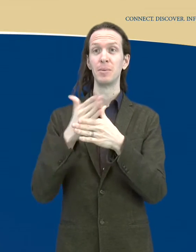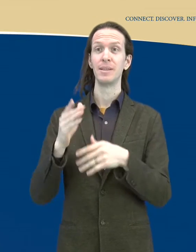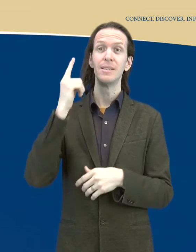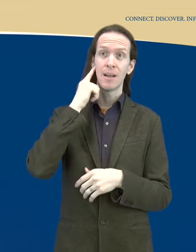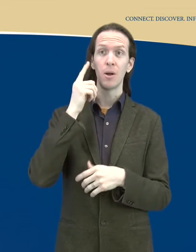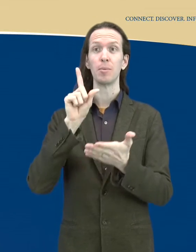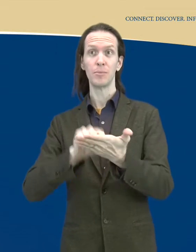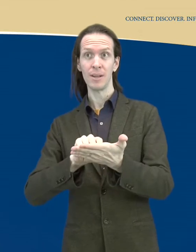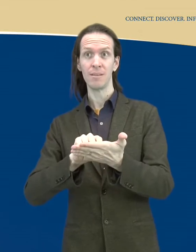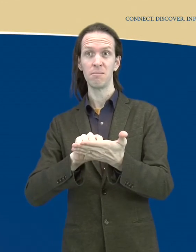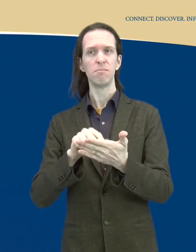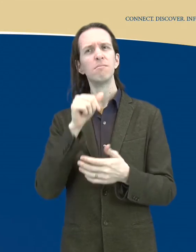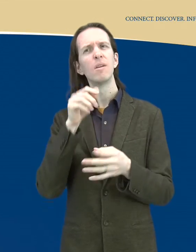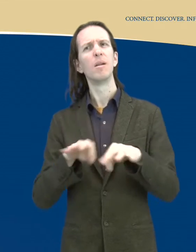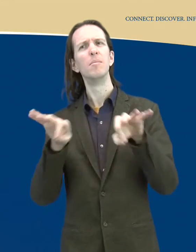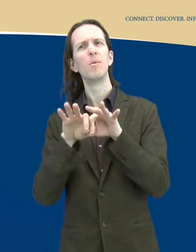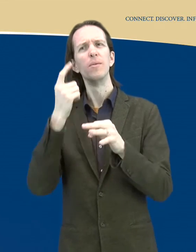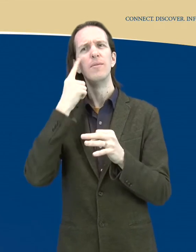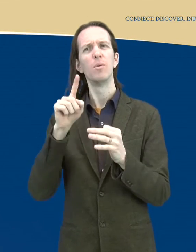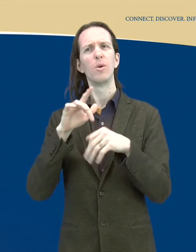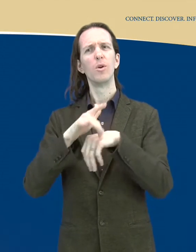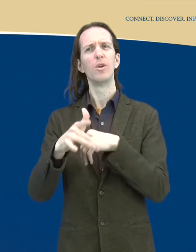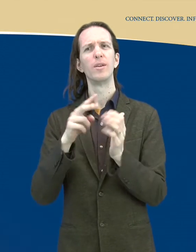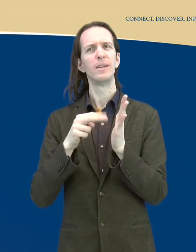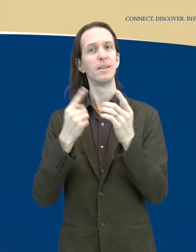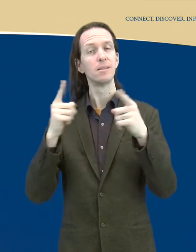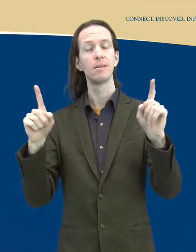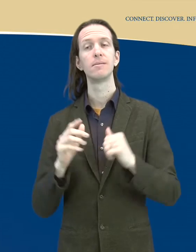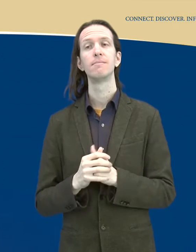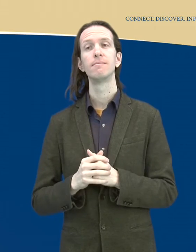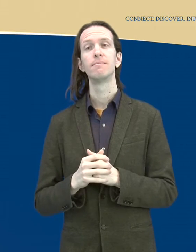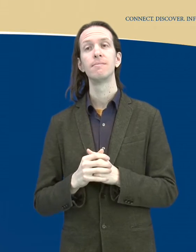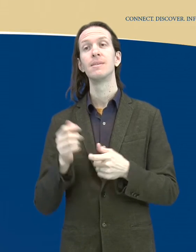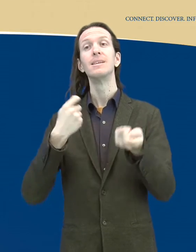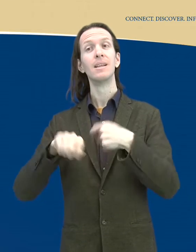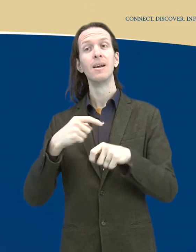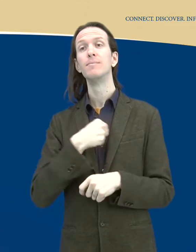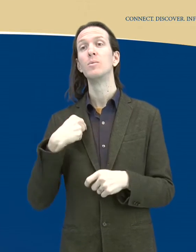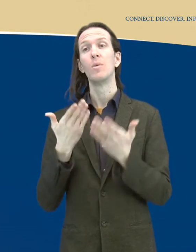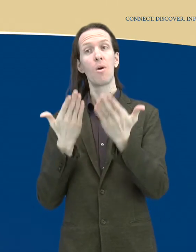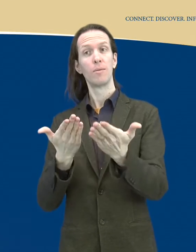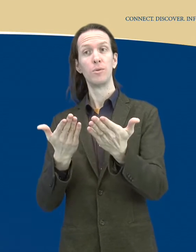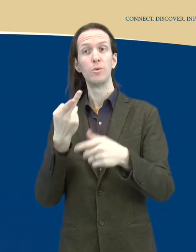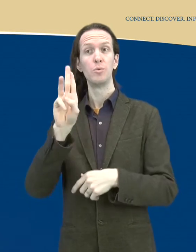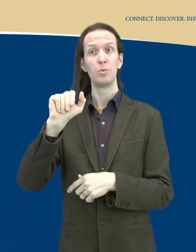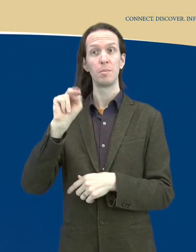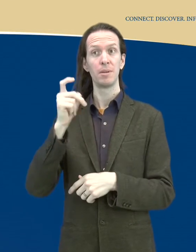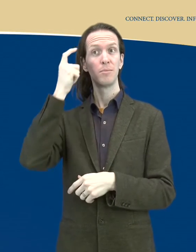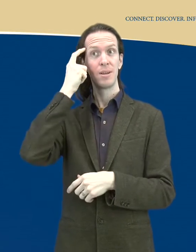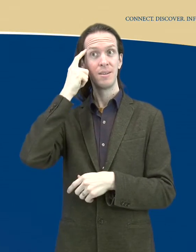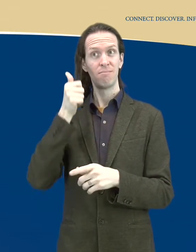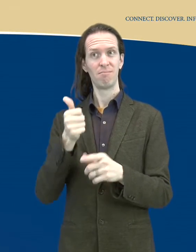brain's capacity to segment, categorize, and discern linguistic patterning makes possible the capacity